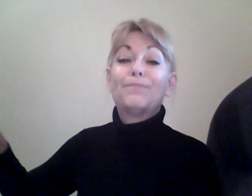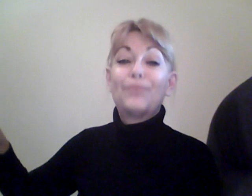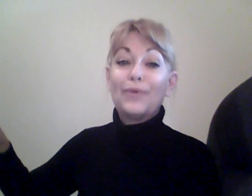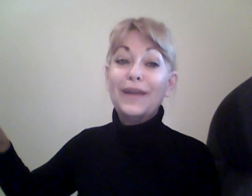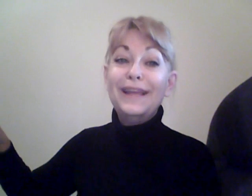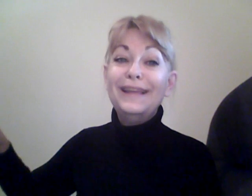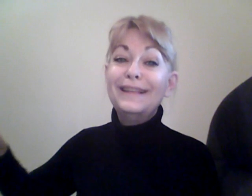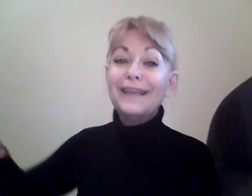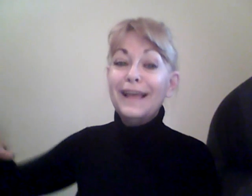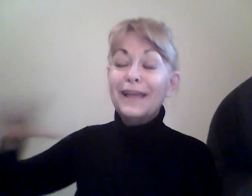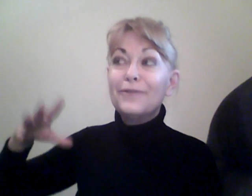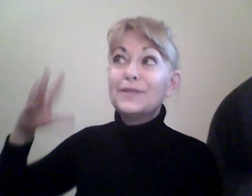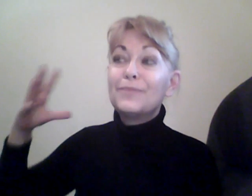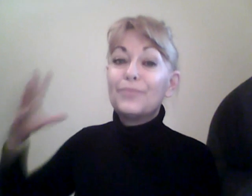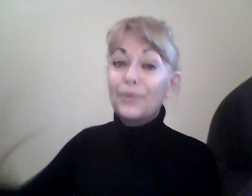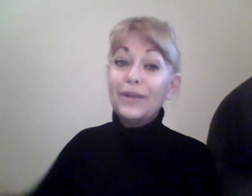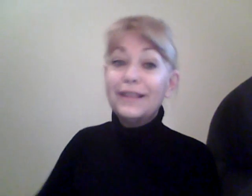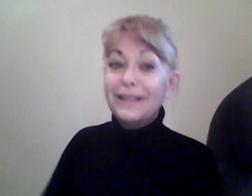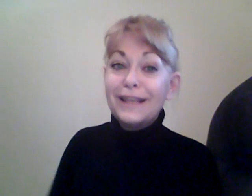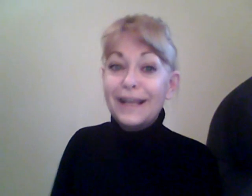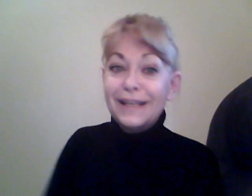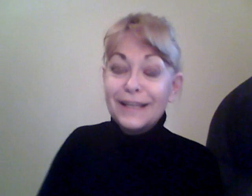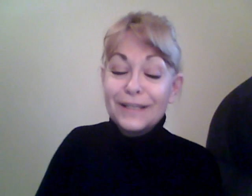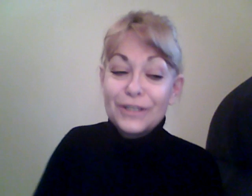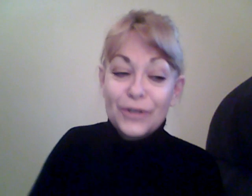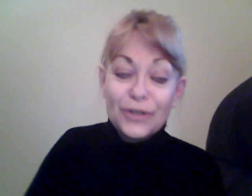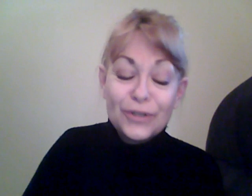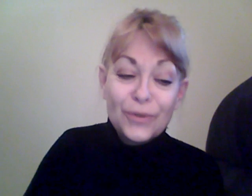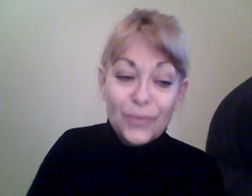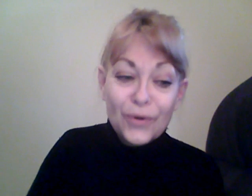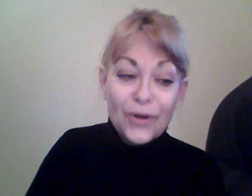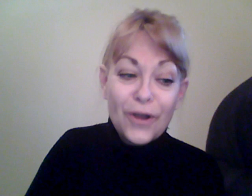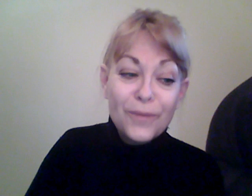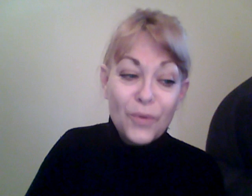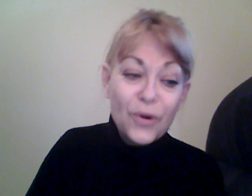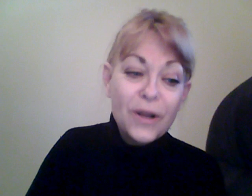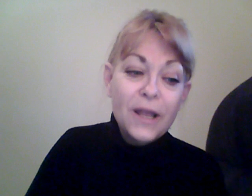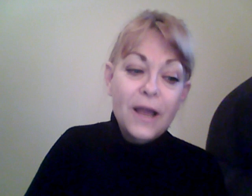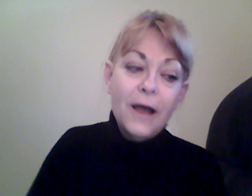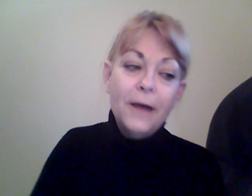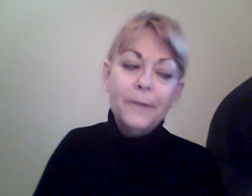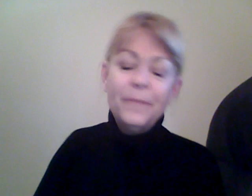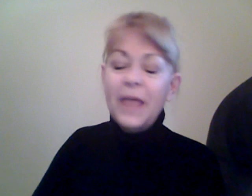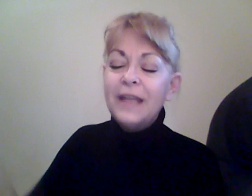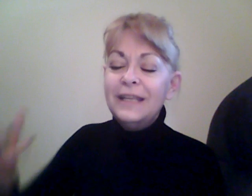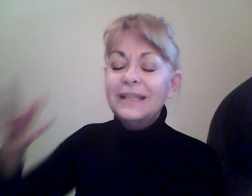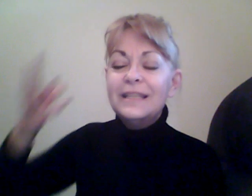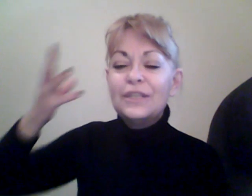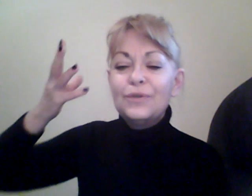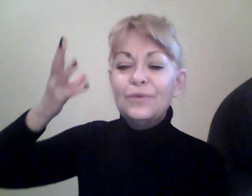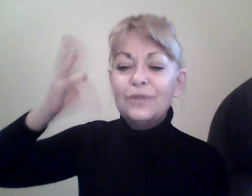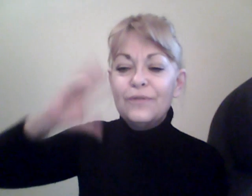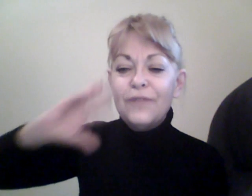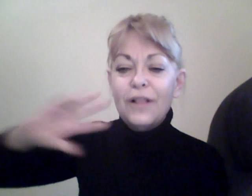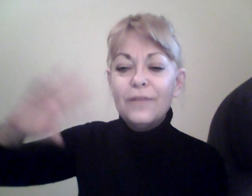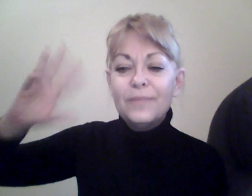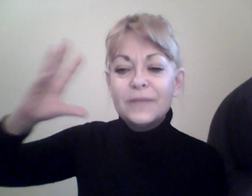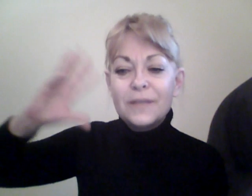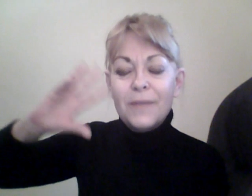breathe. It was the breathing that I needed to, to work on more. Um, I needed to develop some